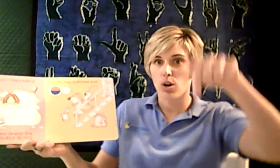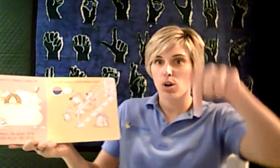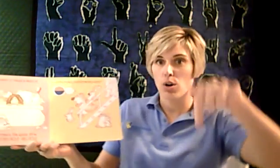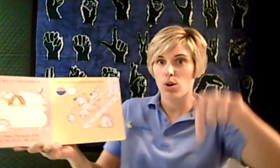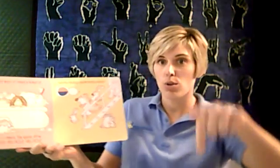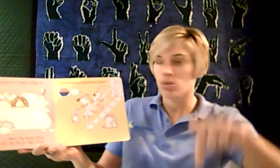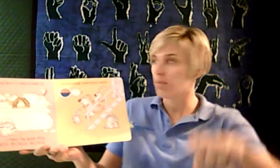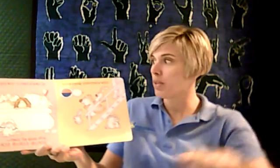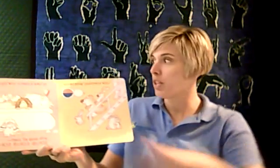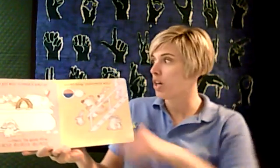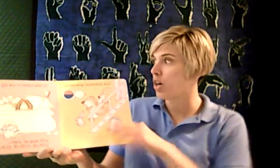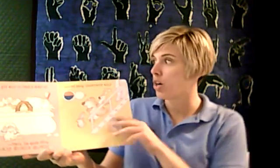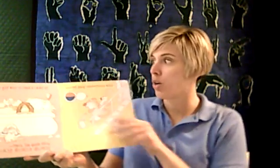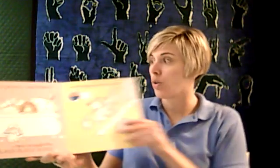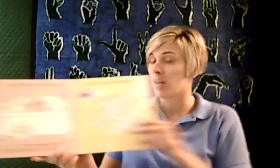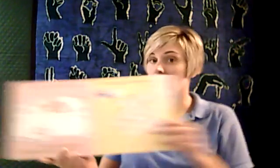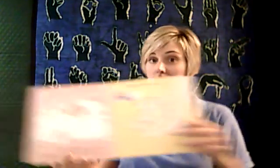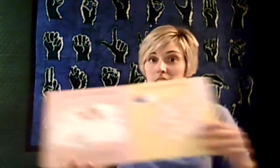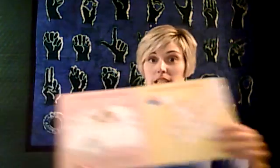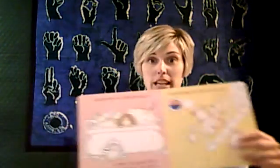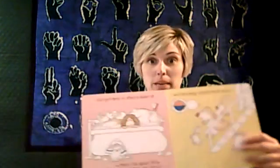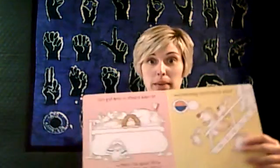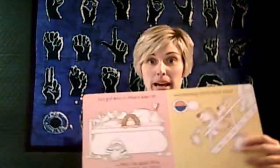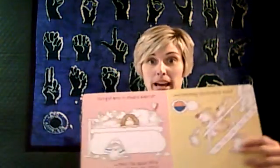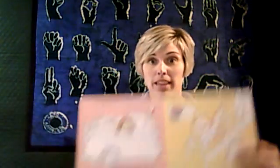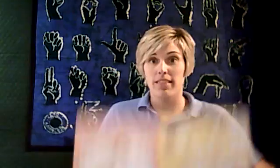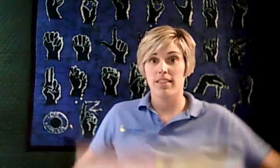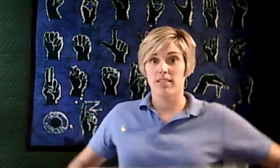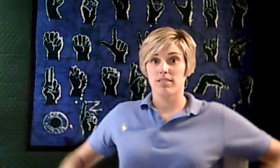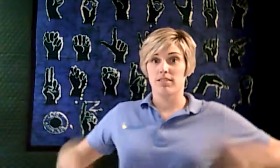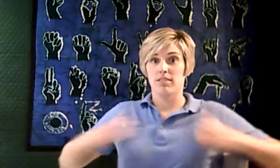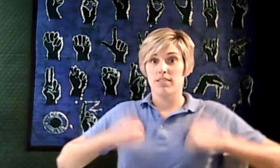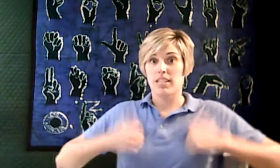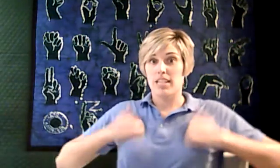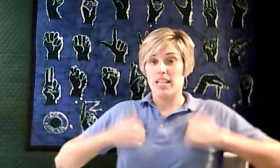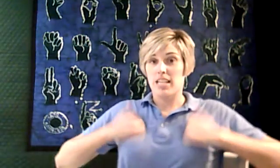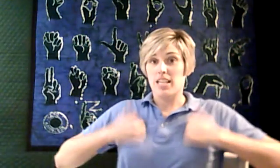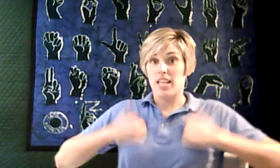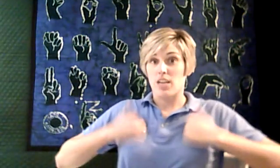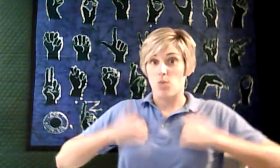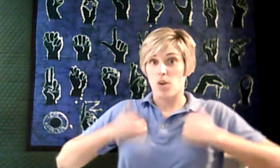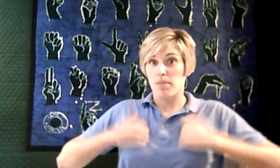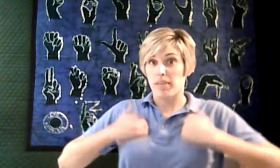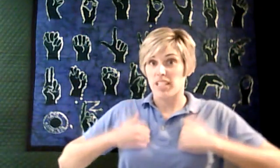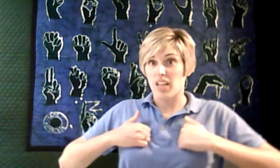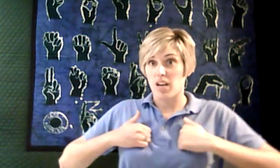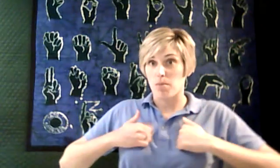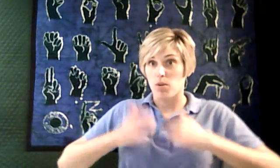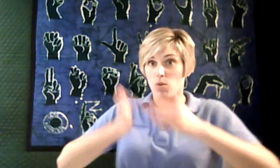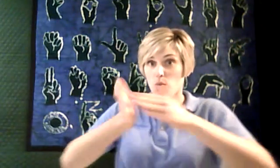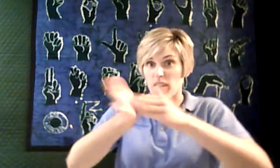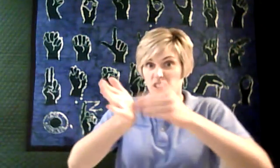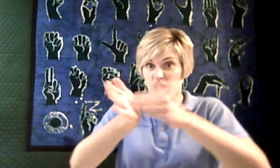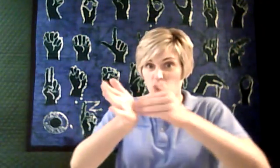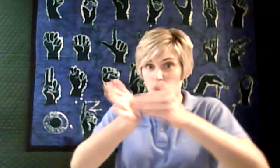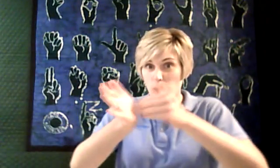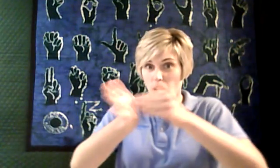below to take a bath like one big tub with soap all